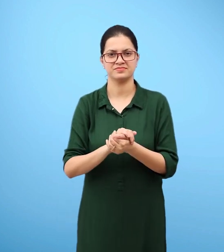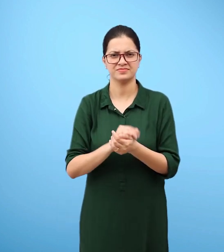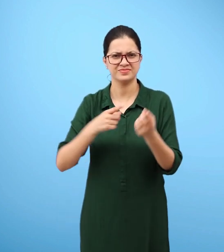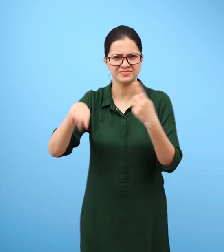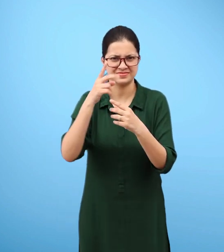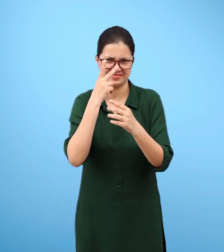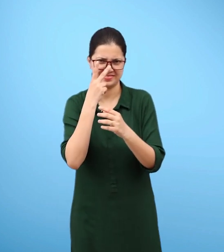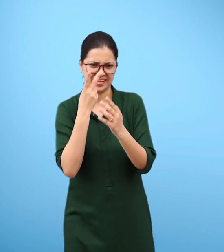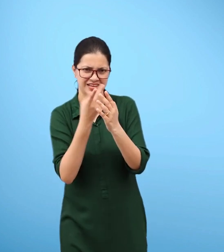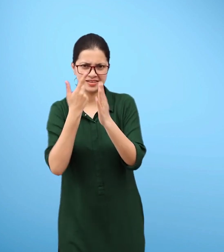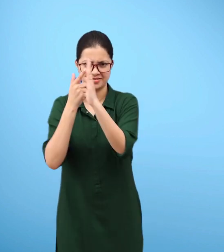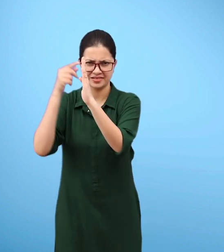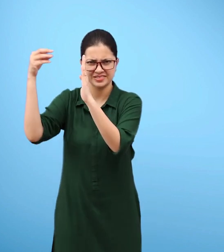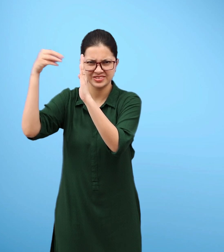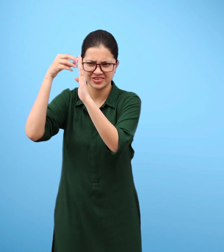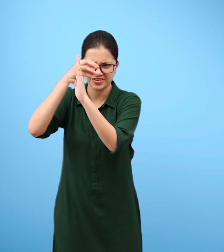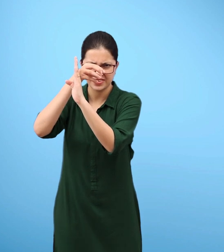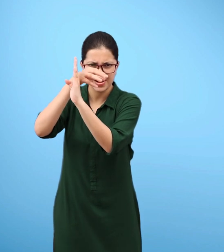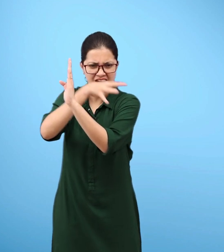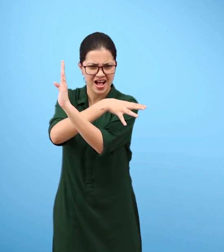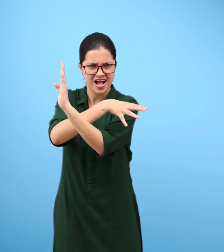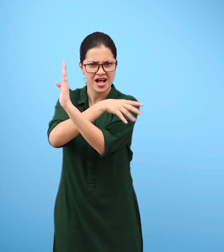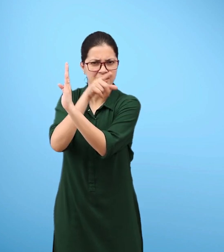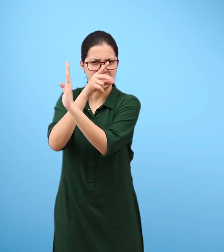Look carefully at the incoming beam of sunlight.